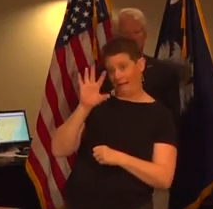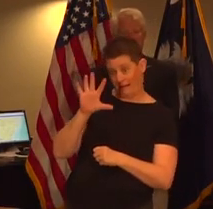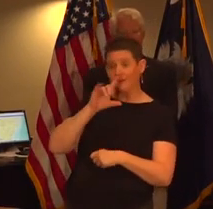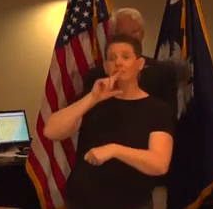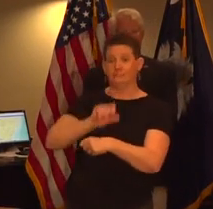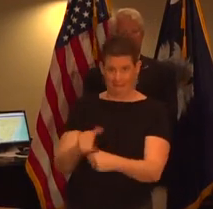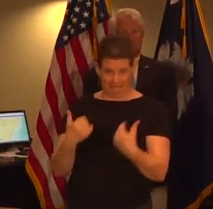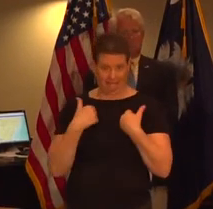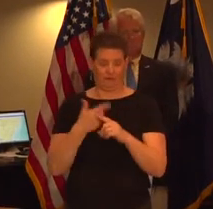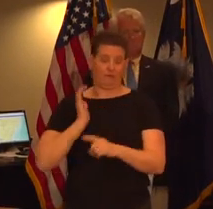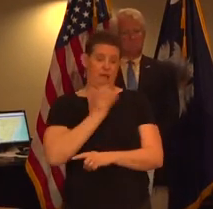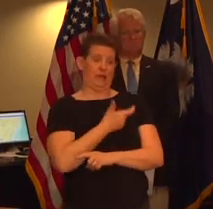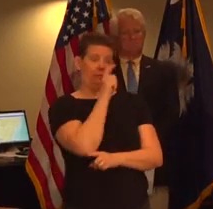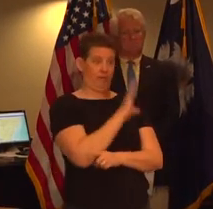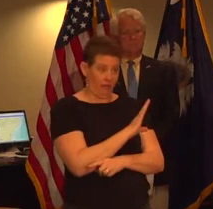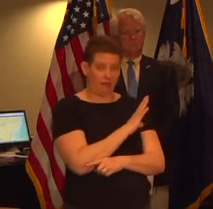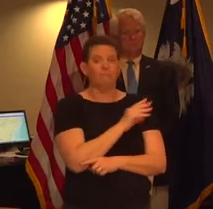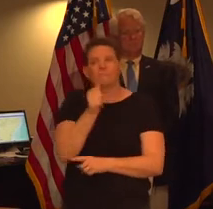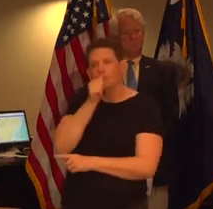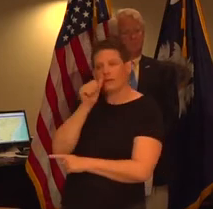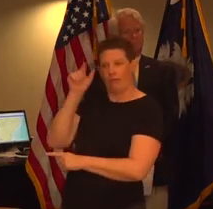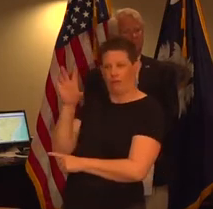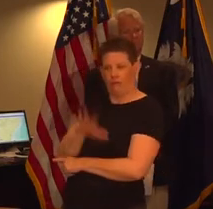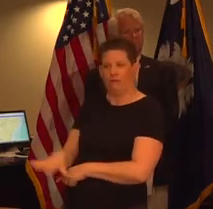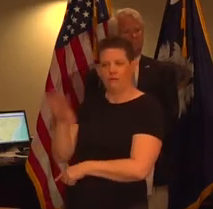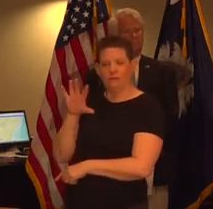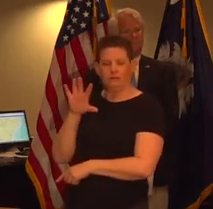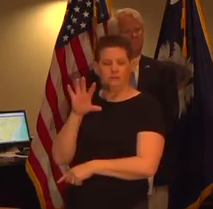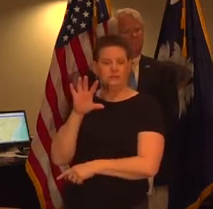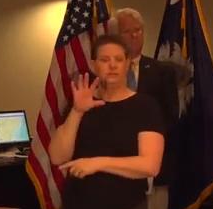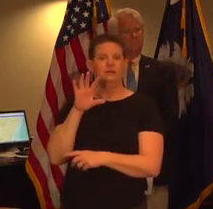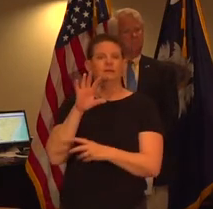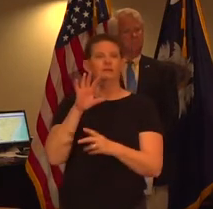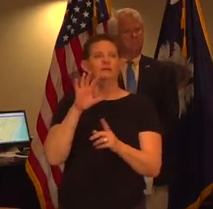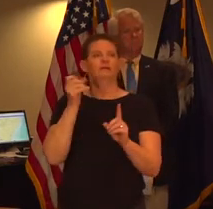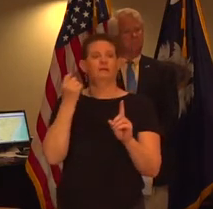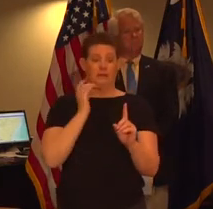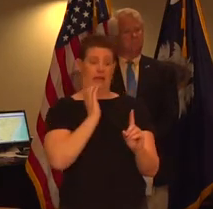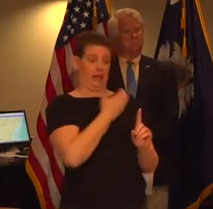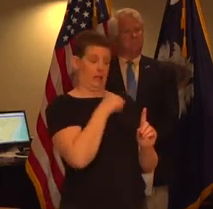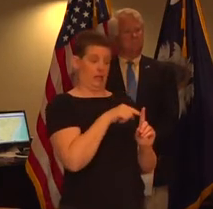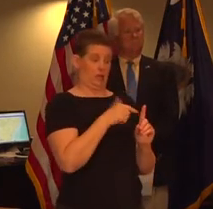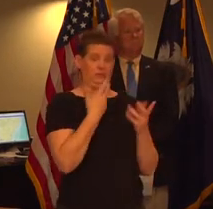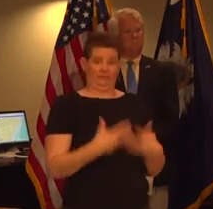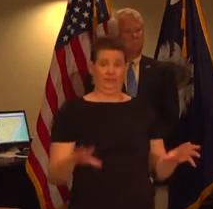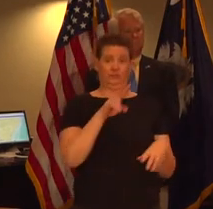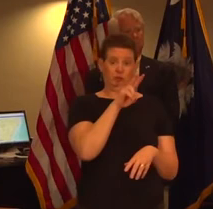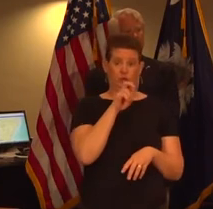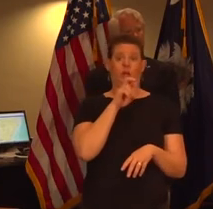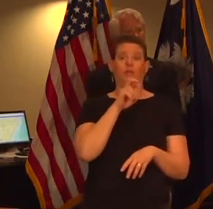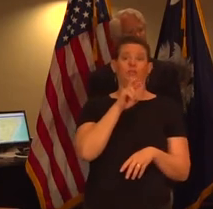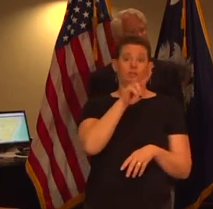from our public health laboratory and private laboratories and our public health laboratory has performed 2239